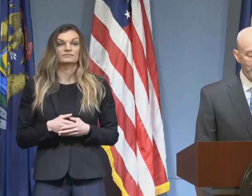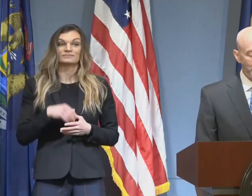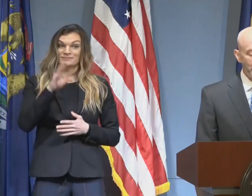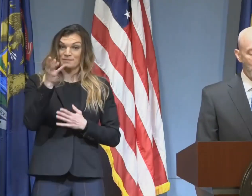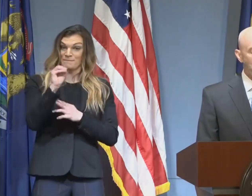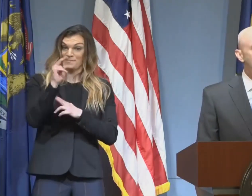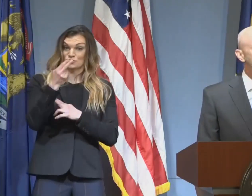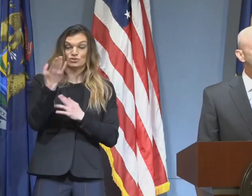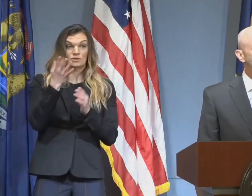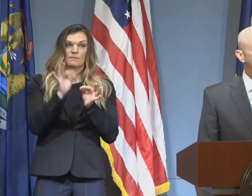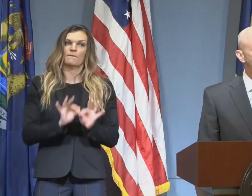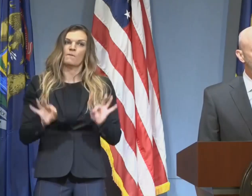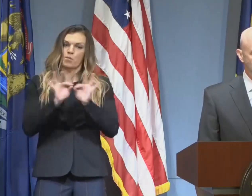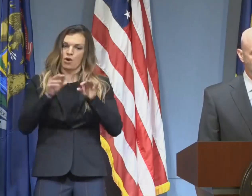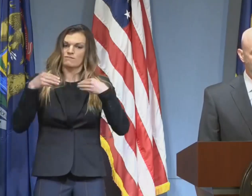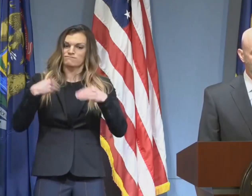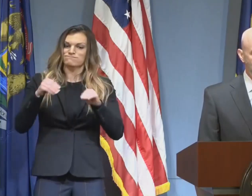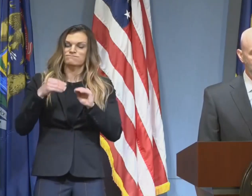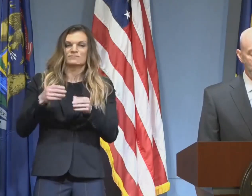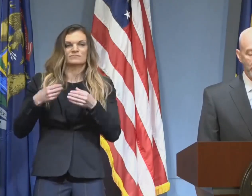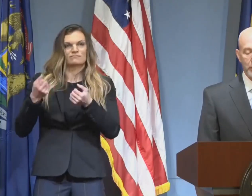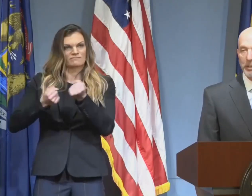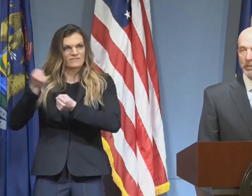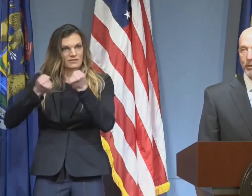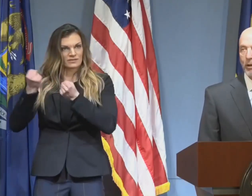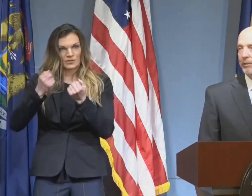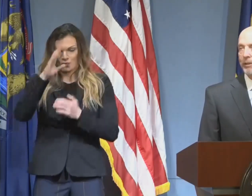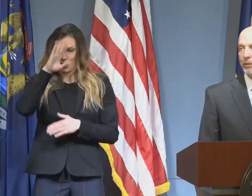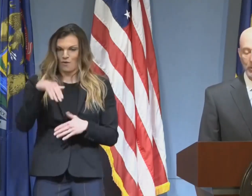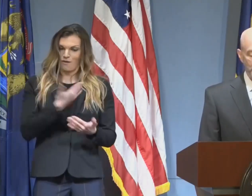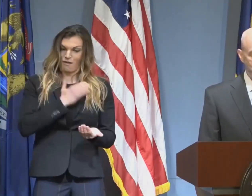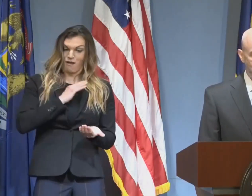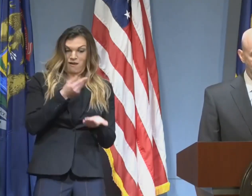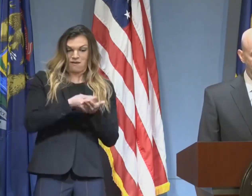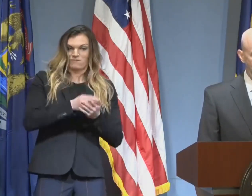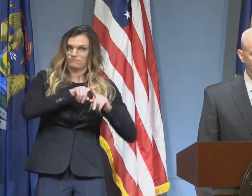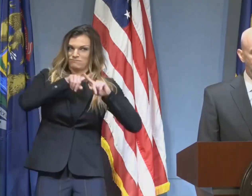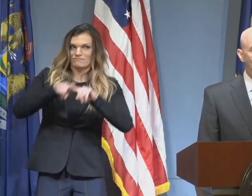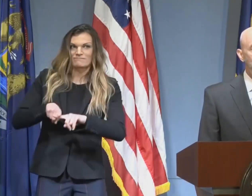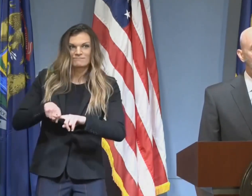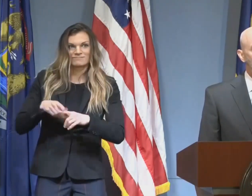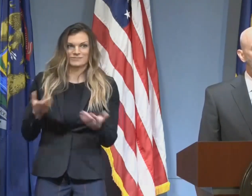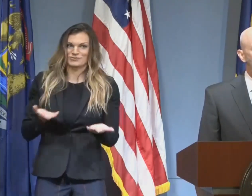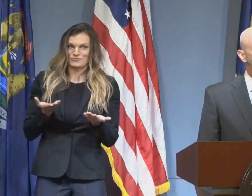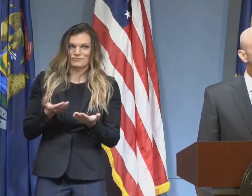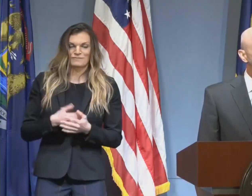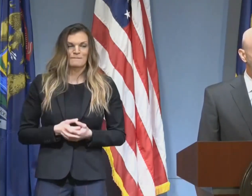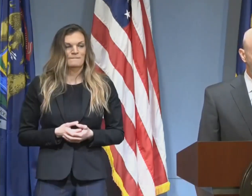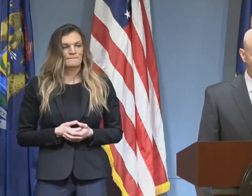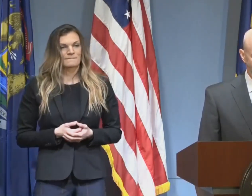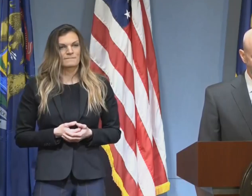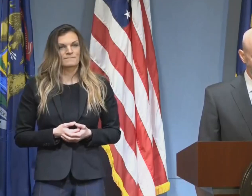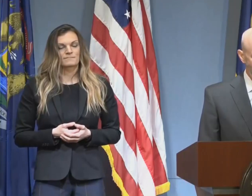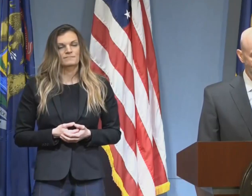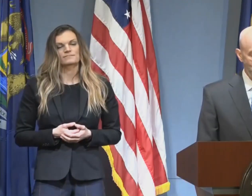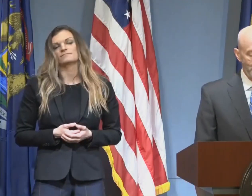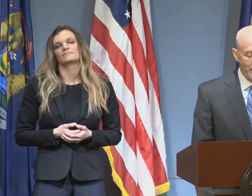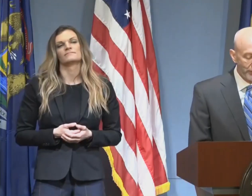and Michigan automobile dealers are honored to be involved in the early stages of moving our economy forward.